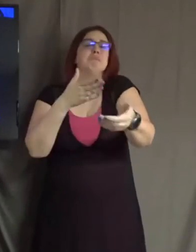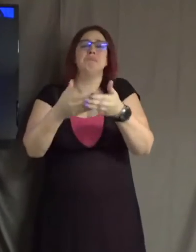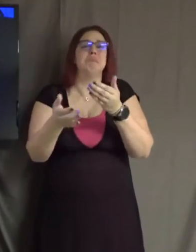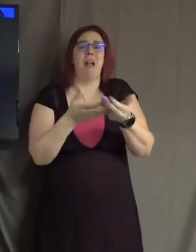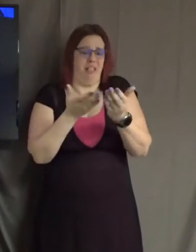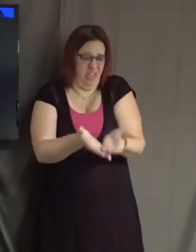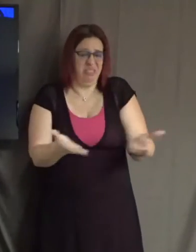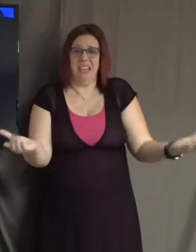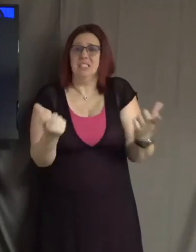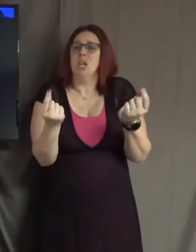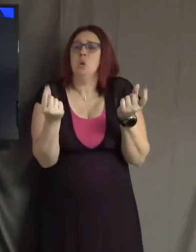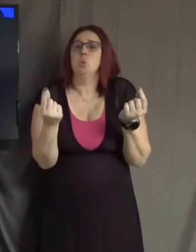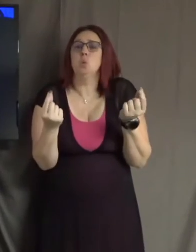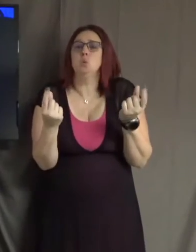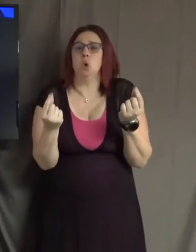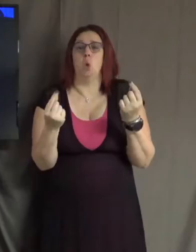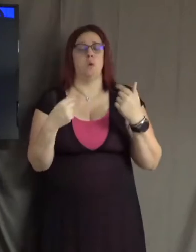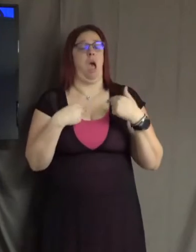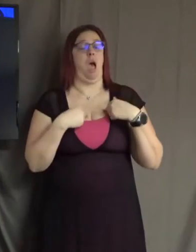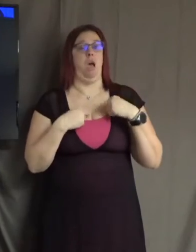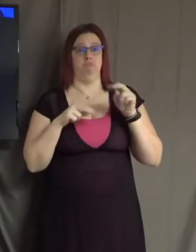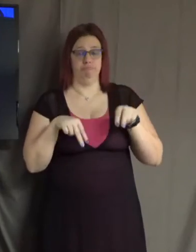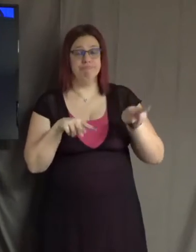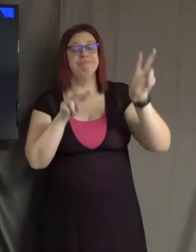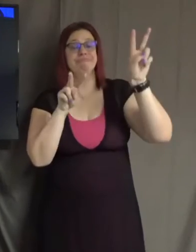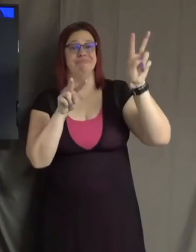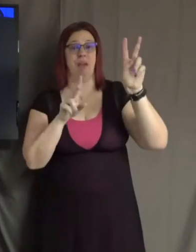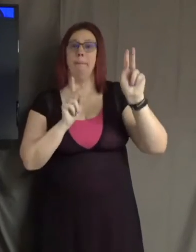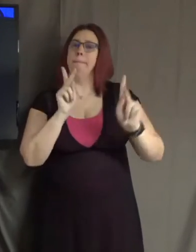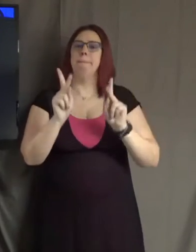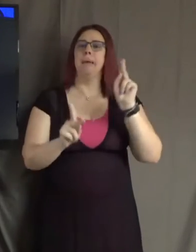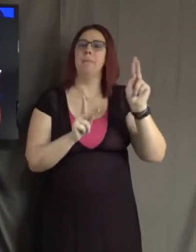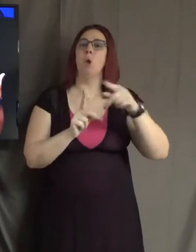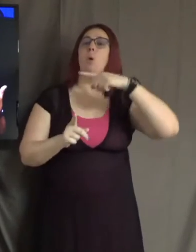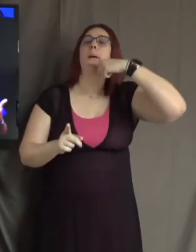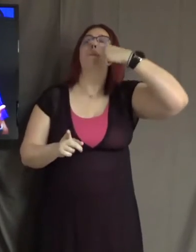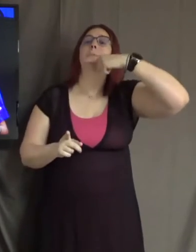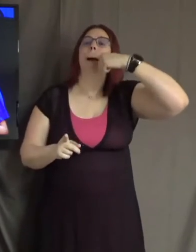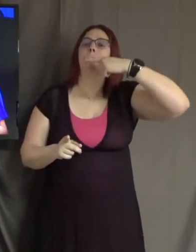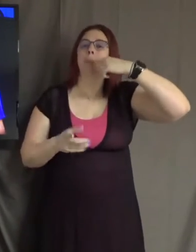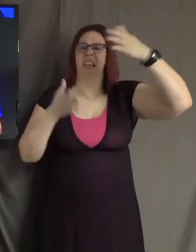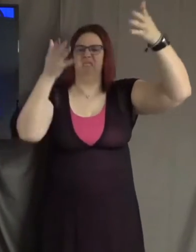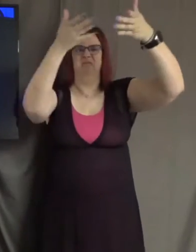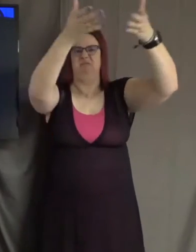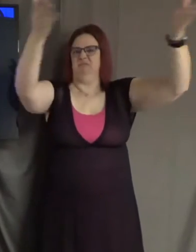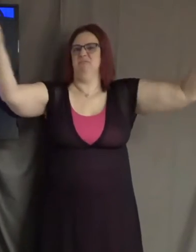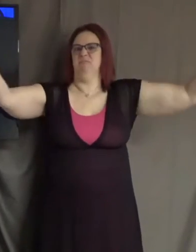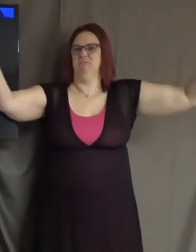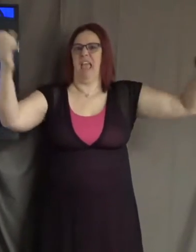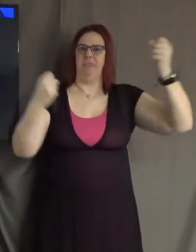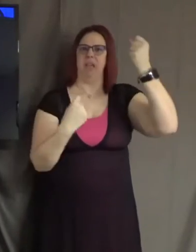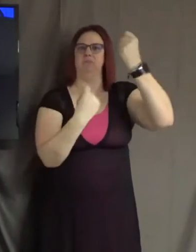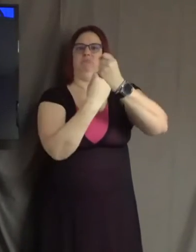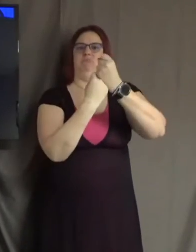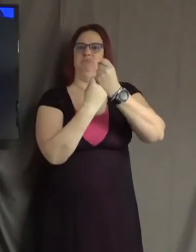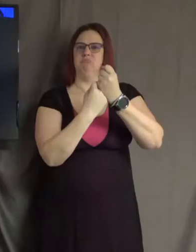often admire people who are public figures, who stand up in every realm of life, from our